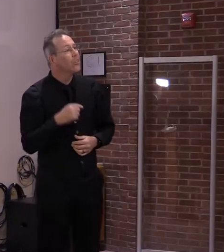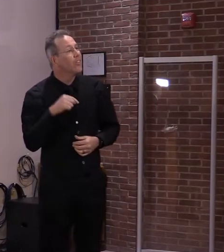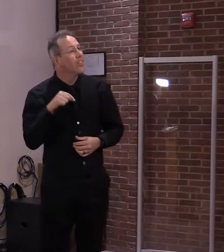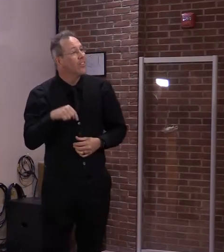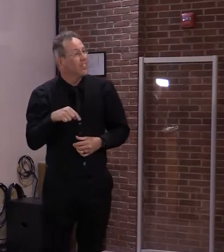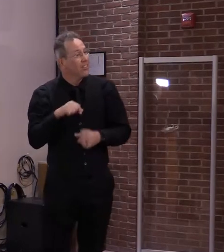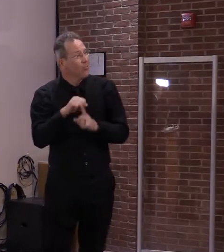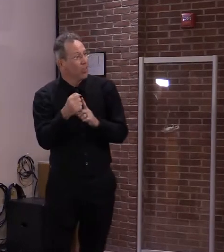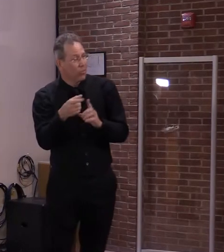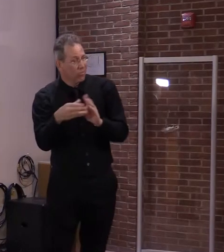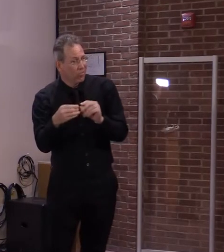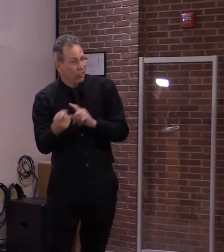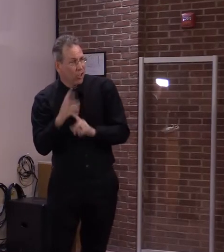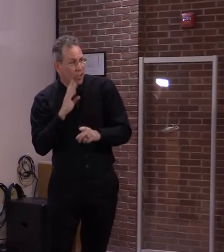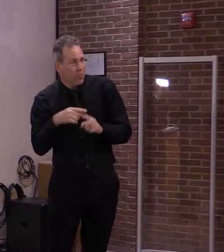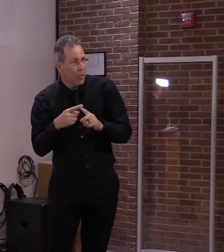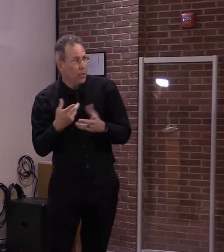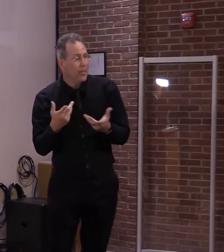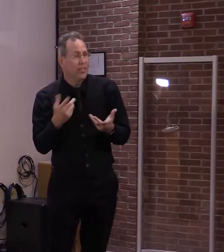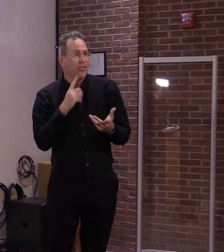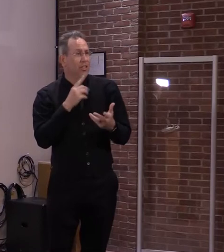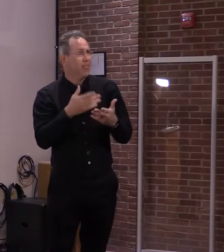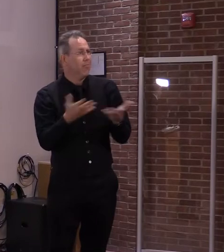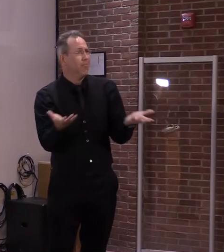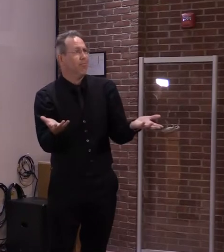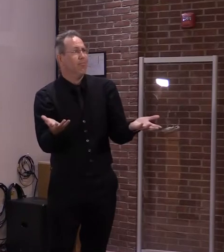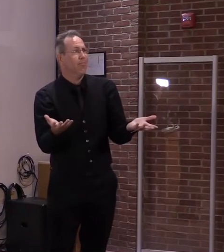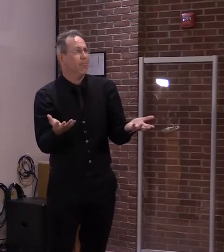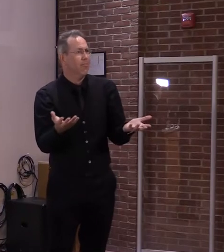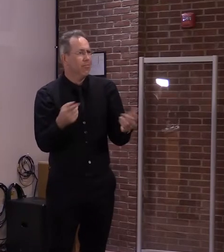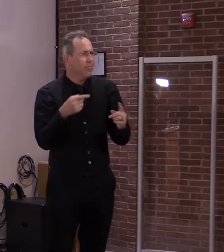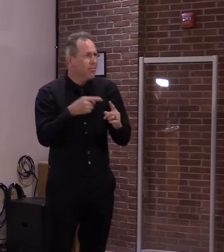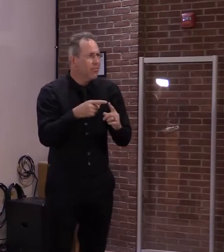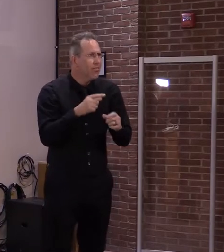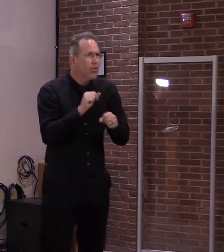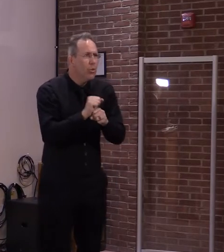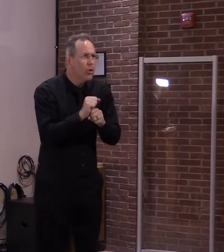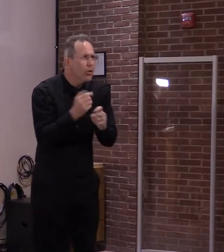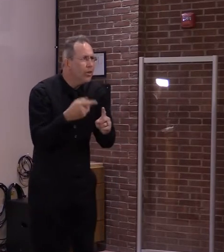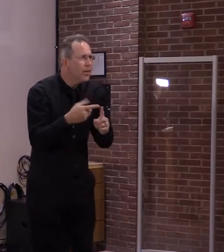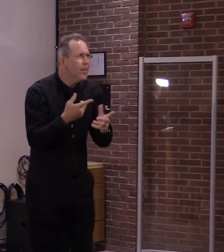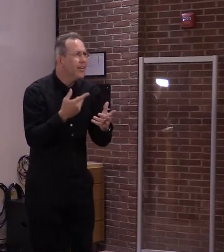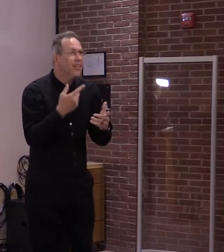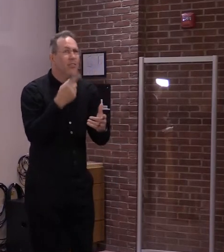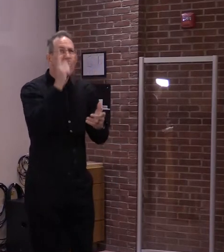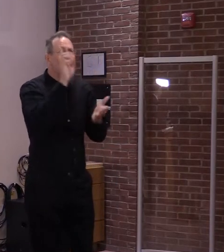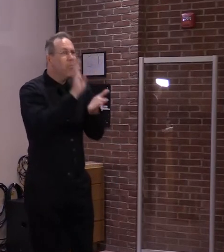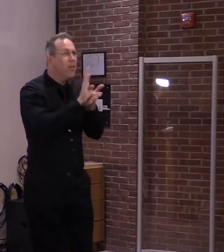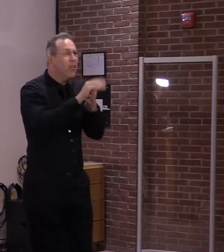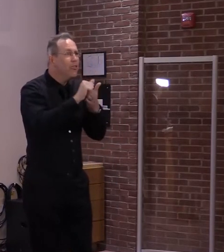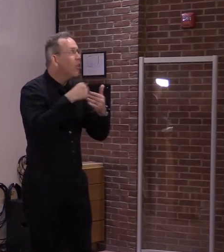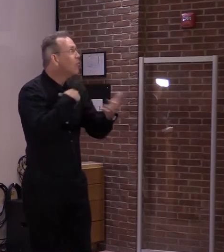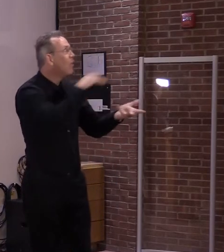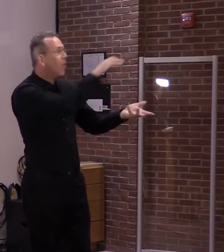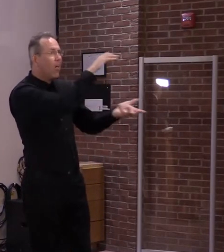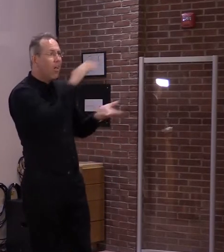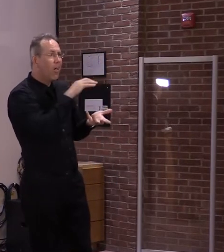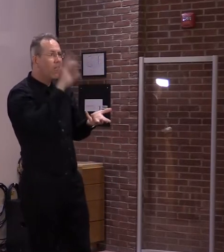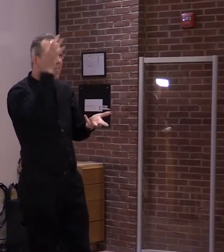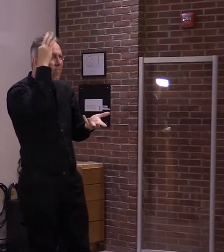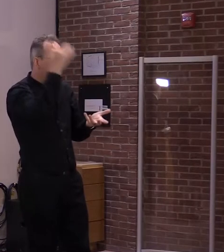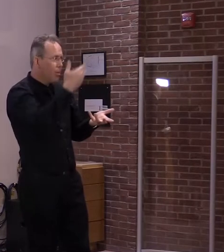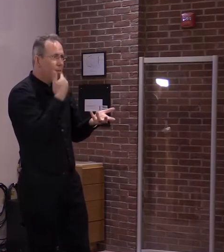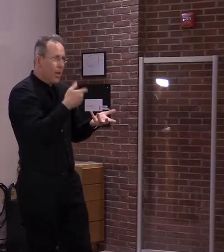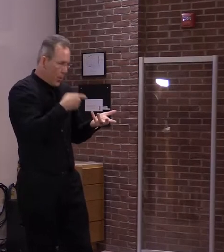think we're at a pivotal time. A billion dollars has just fallen from the sky in some respects. It's here, right in front of us. We can invest